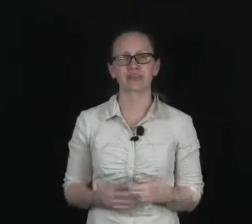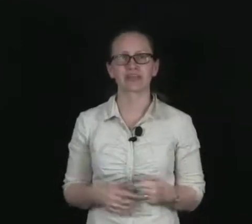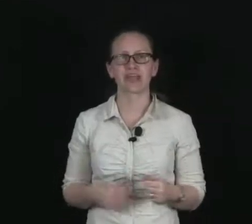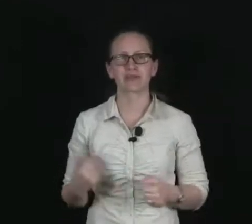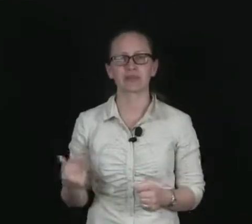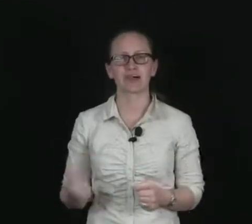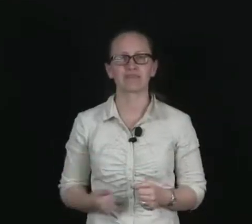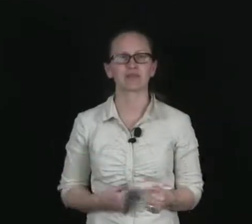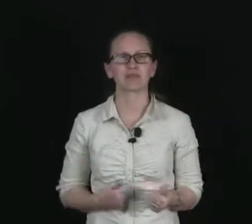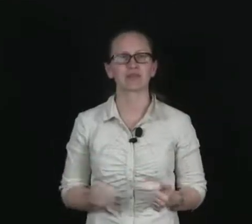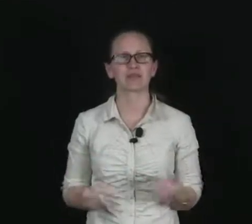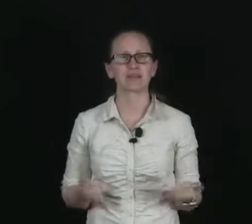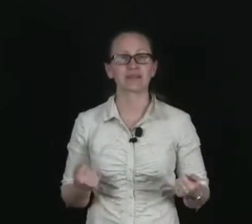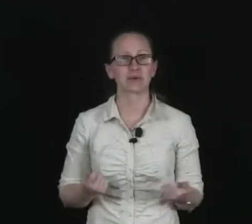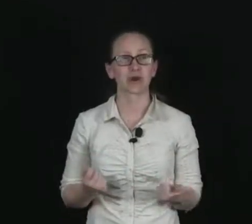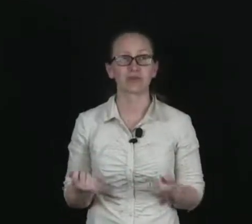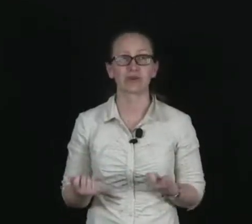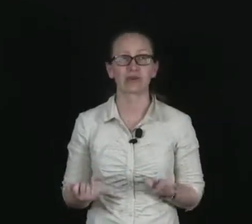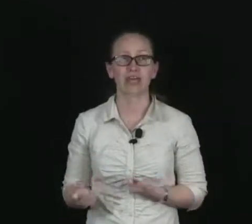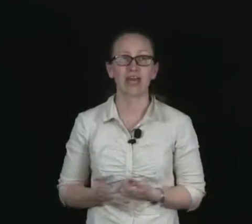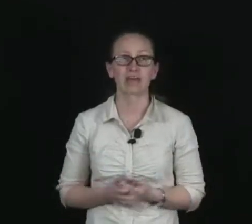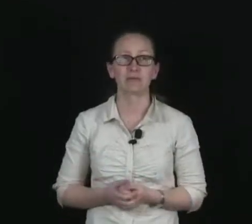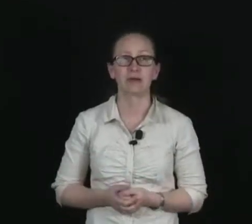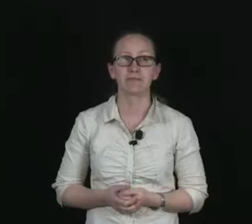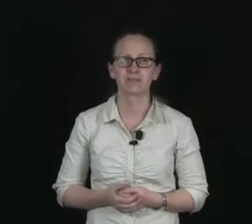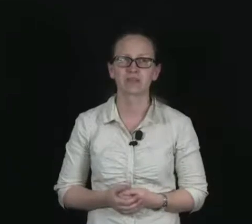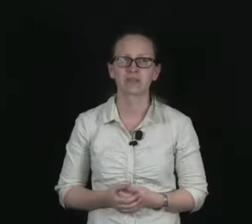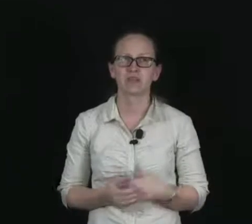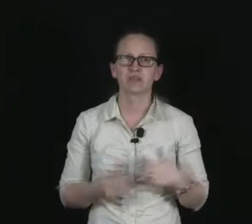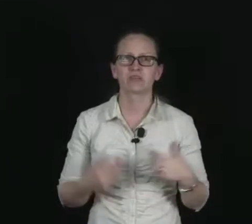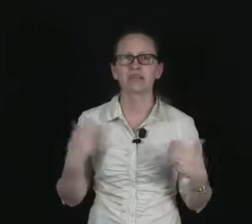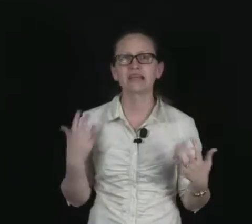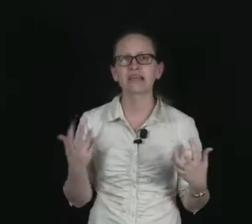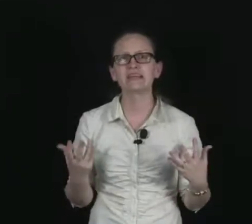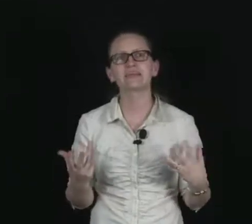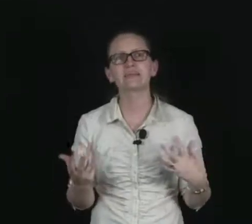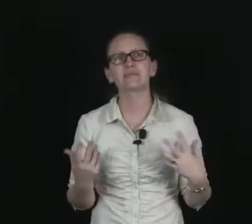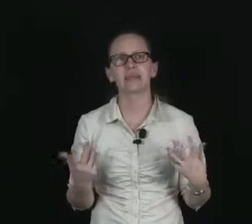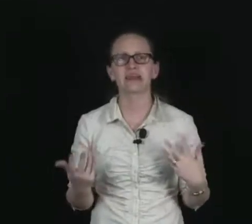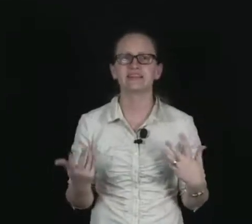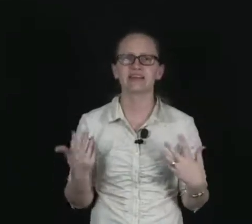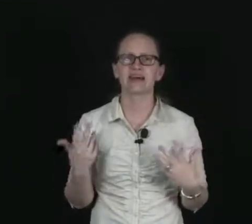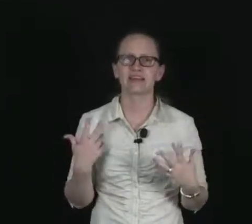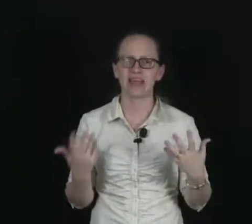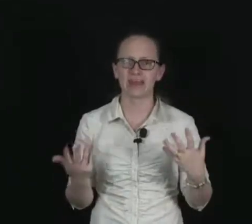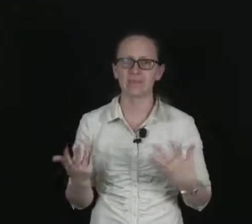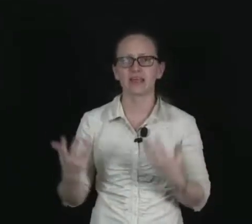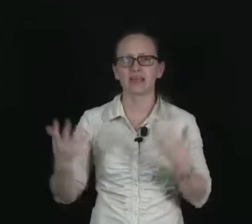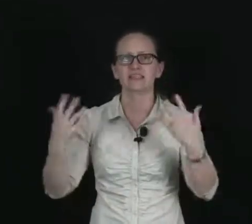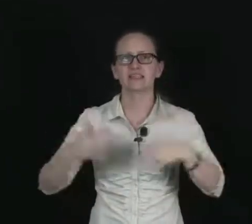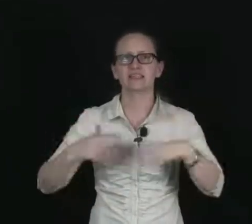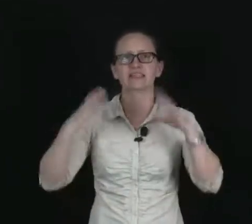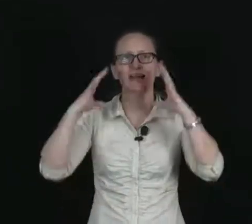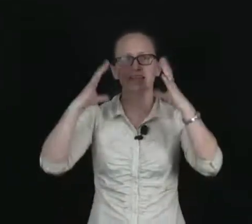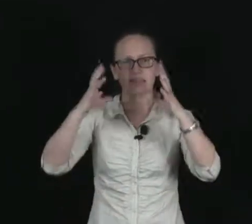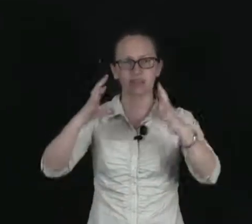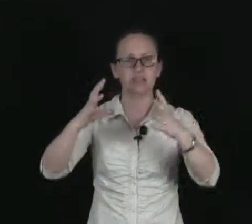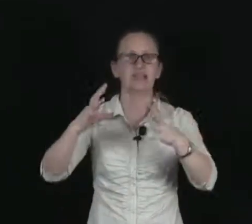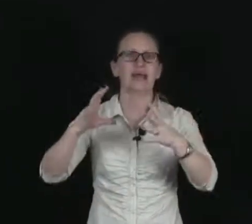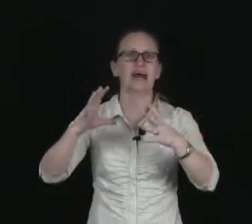called a gamma knife. So in a minute, we'll have a look at that as well. So technetium-99m is an excited nuclei